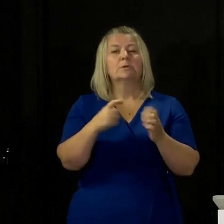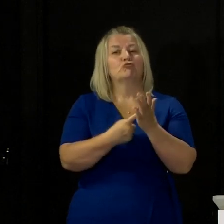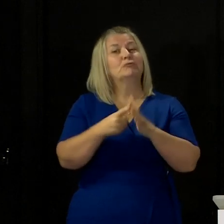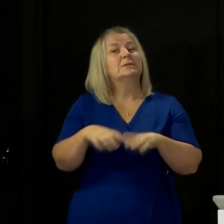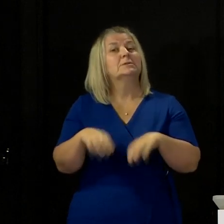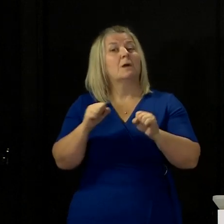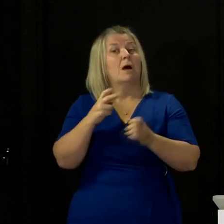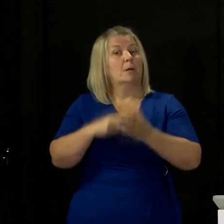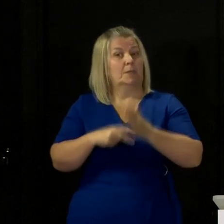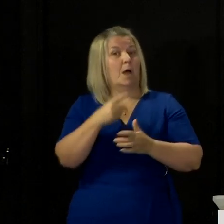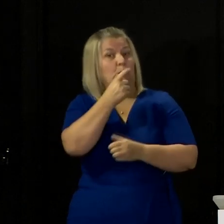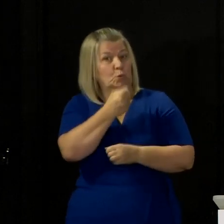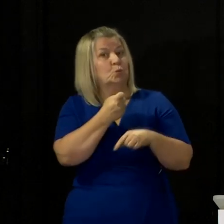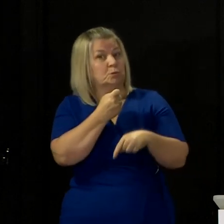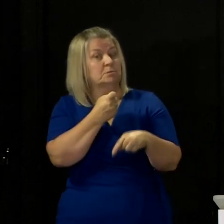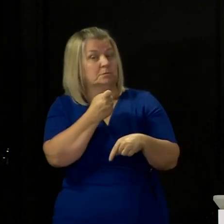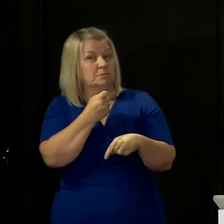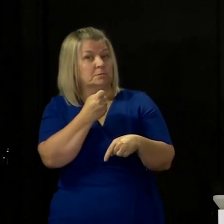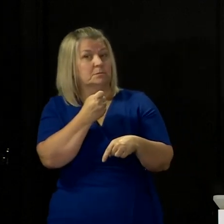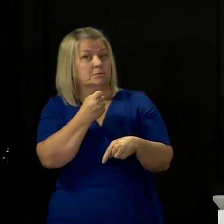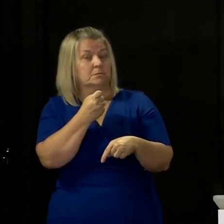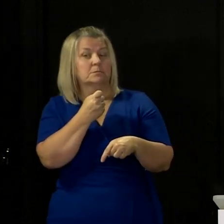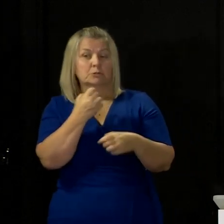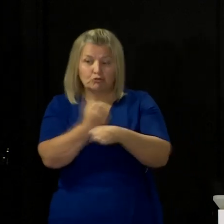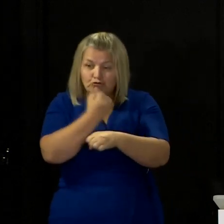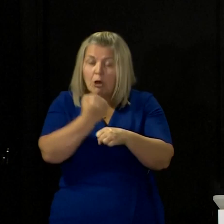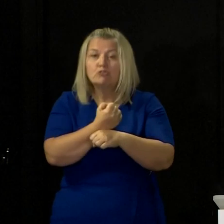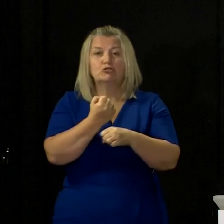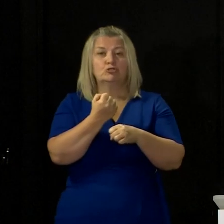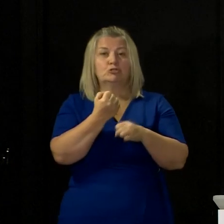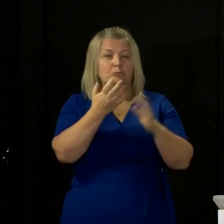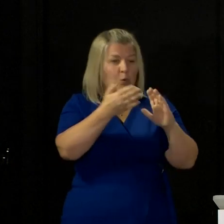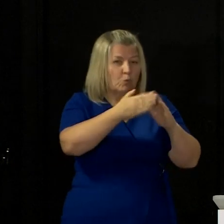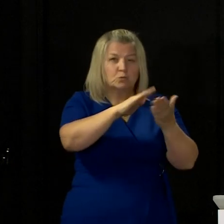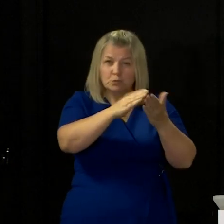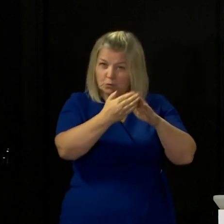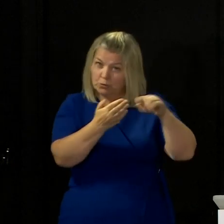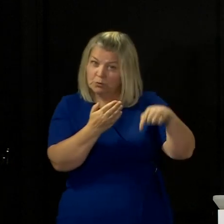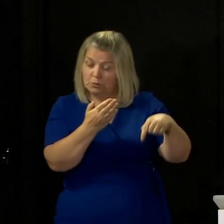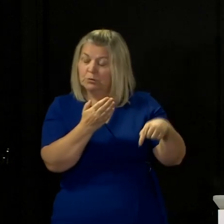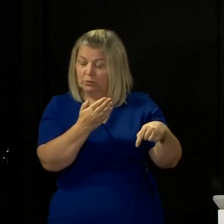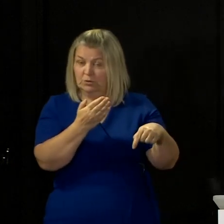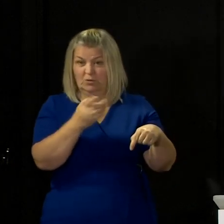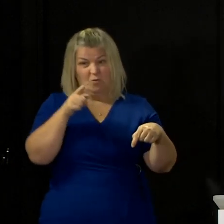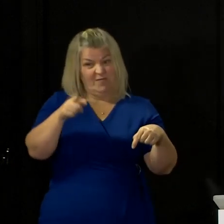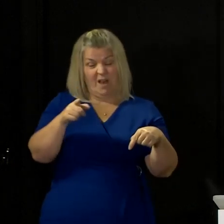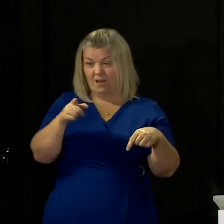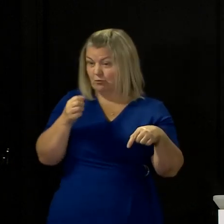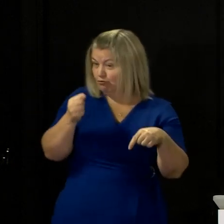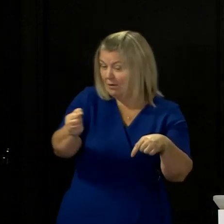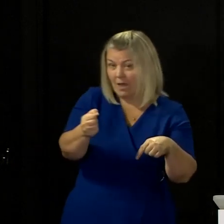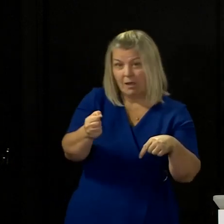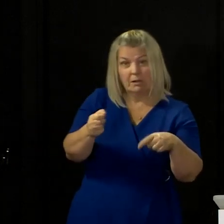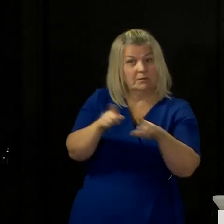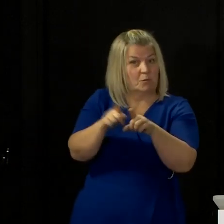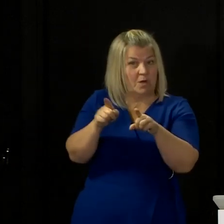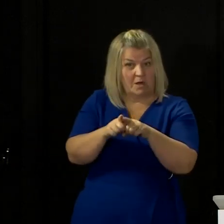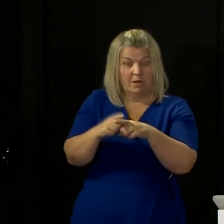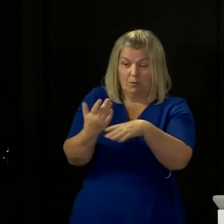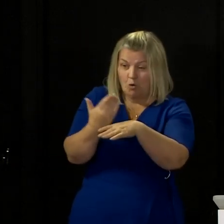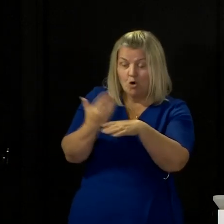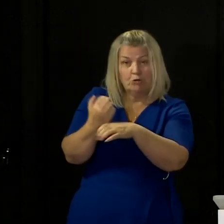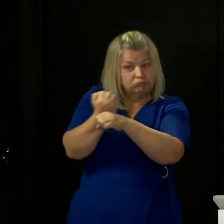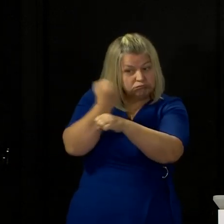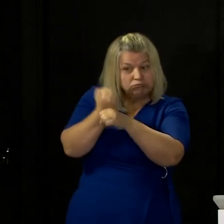And we very much want to see construction get going again as quickly as possible. And that would apply to rail works as it would